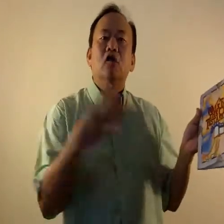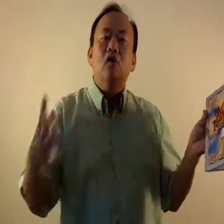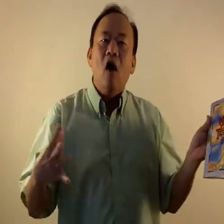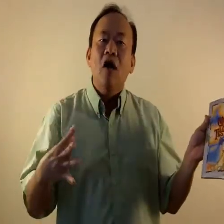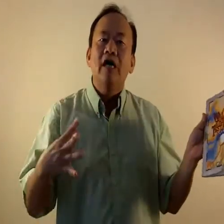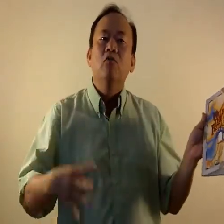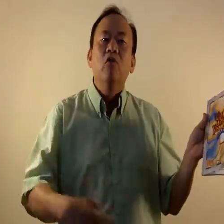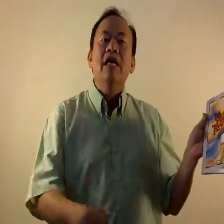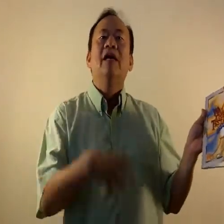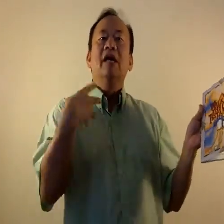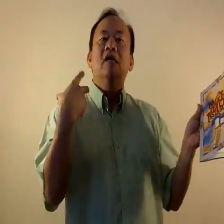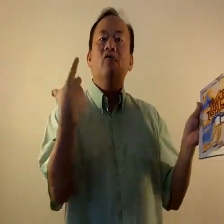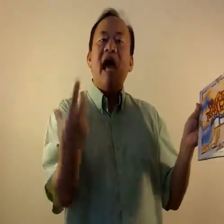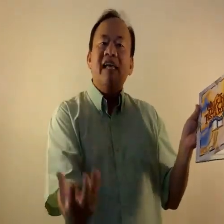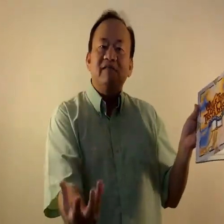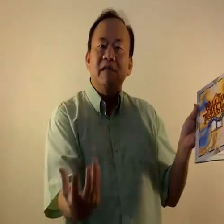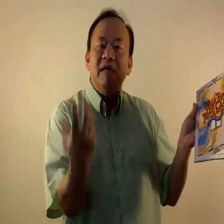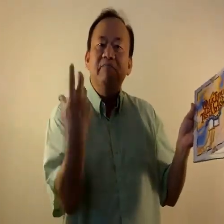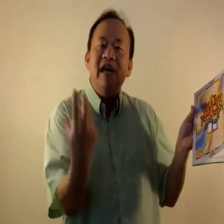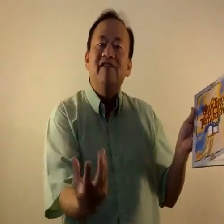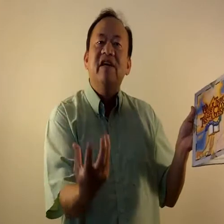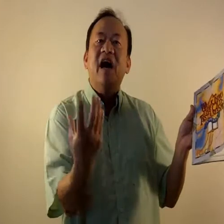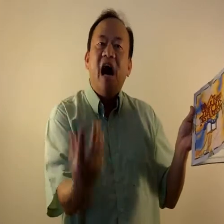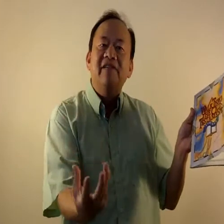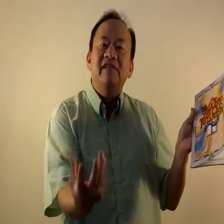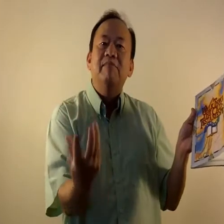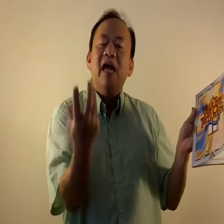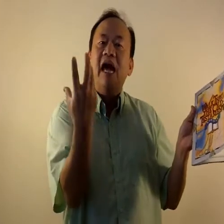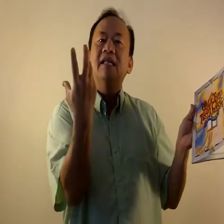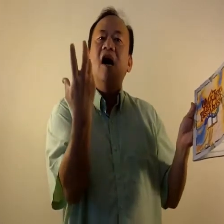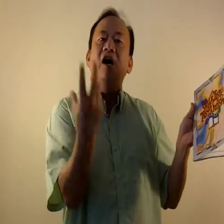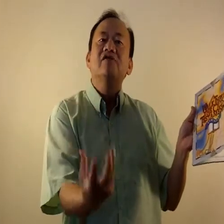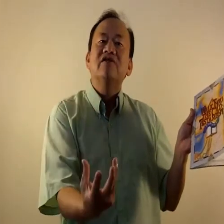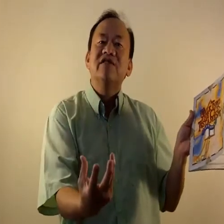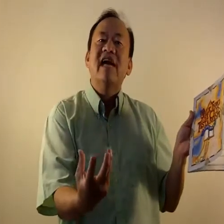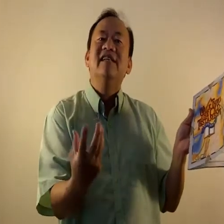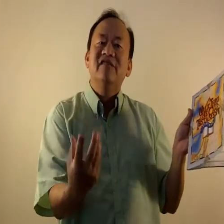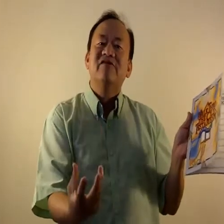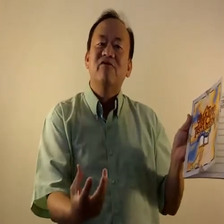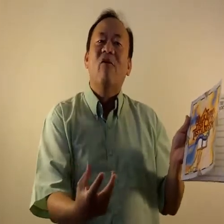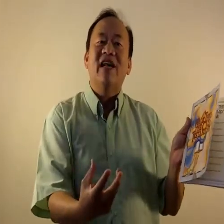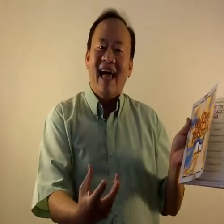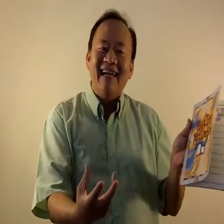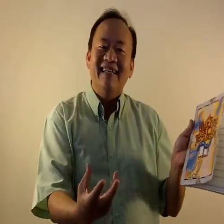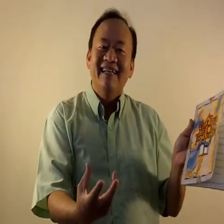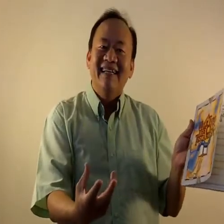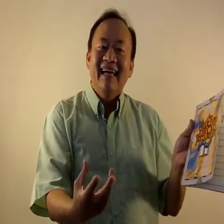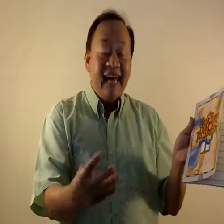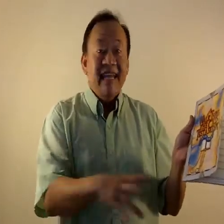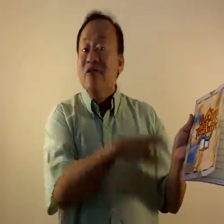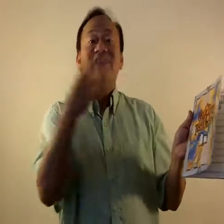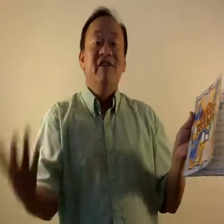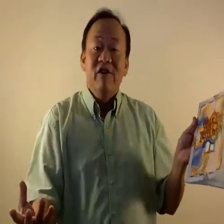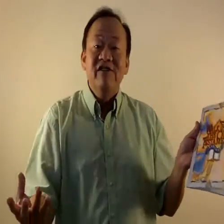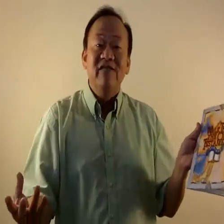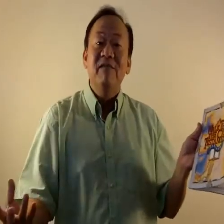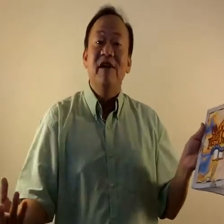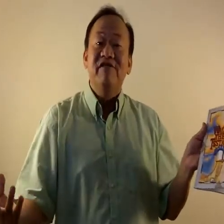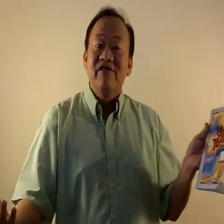as long as we grasp the basic concept and understanding the storyline. And then you can learn the Vietnamese